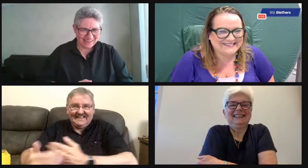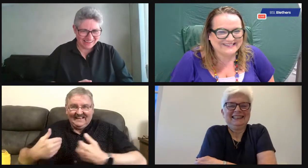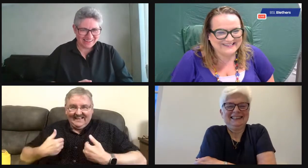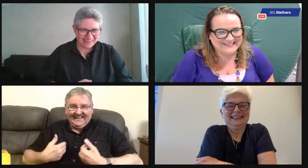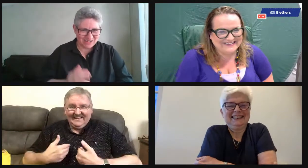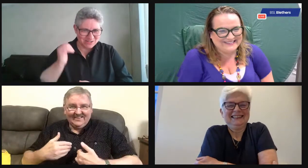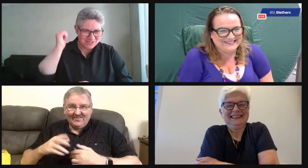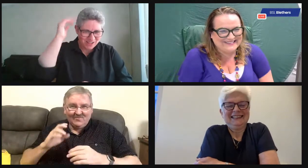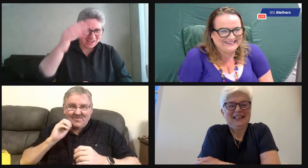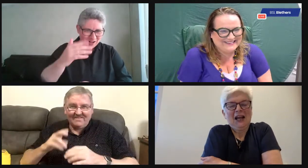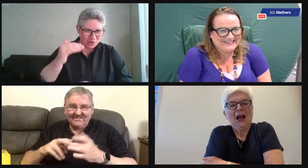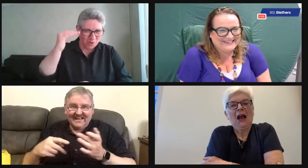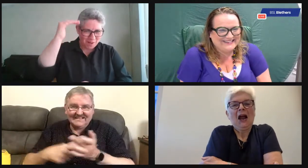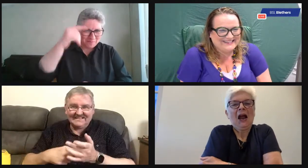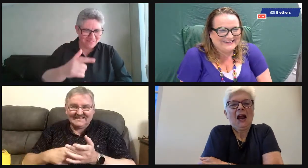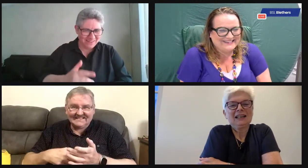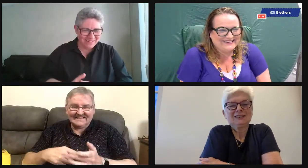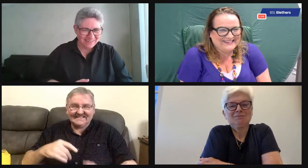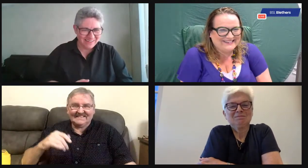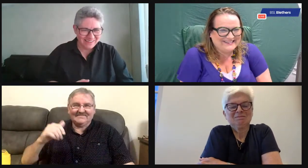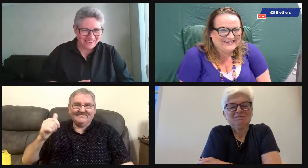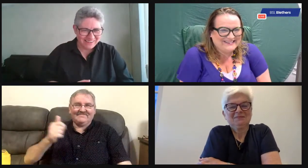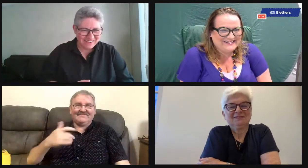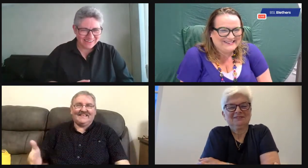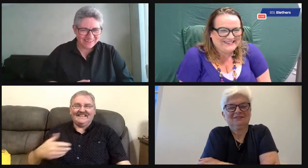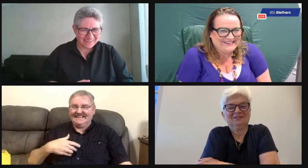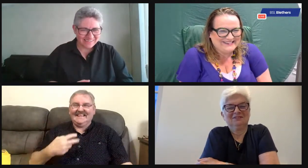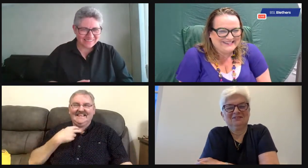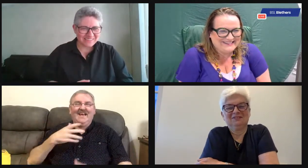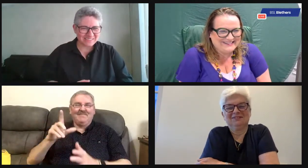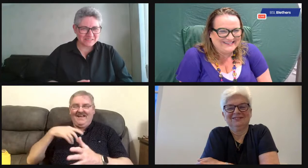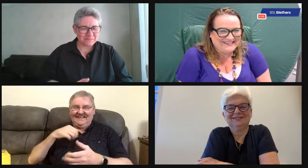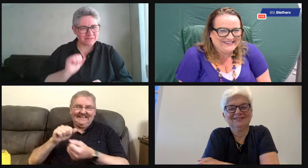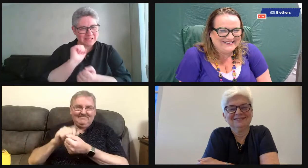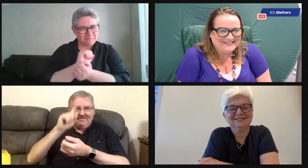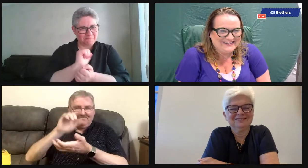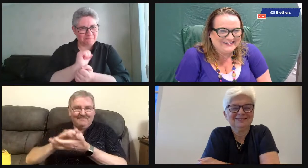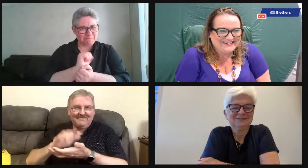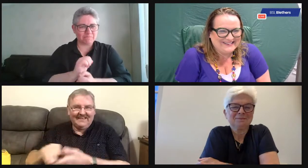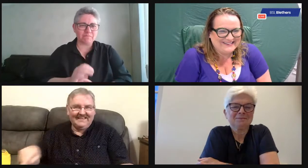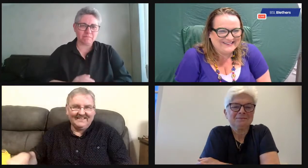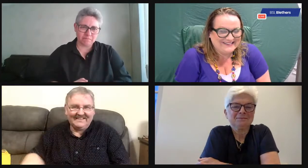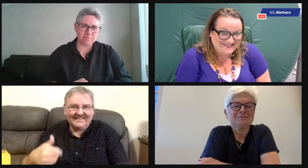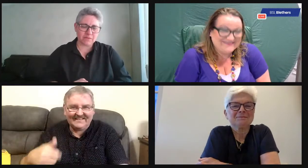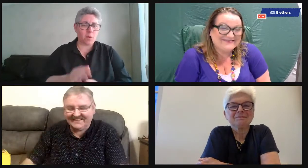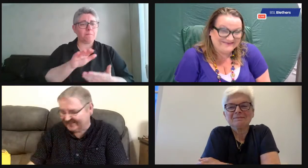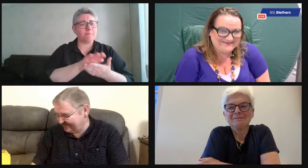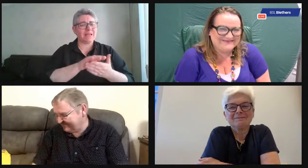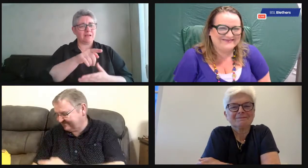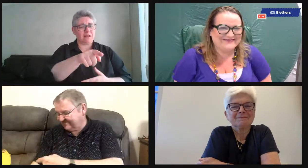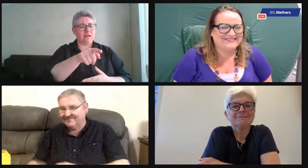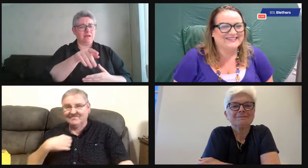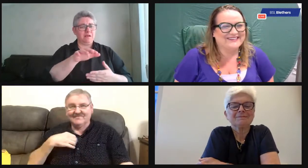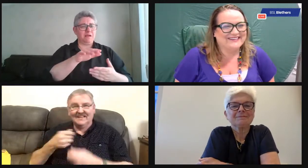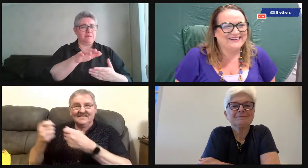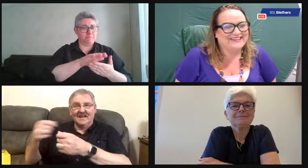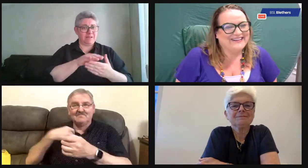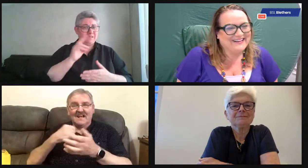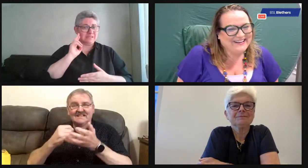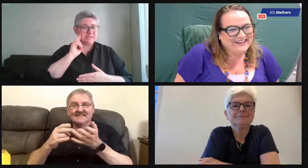touch it, I still get emotional, but what's teeny on me now, not a chance. Ah, you've grown up properly now, but it's nice to keep that memory, right? Oh yeah,